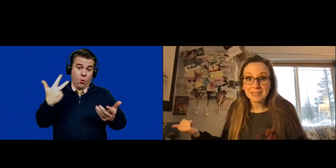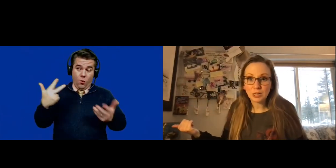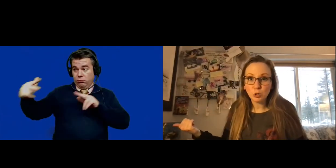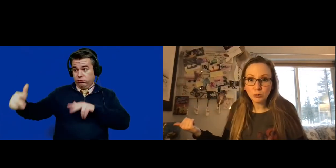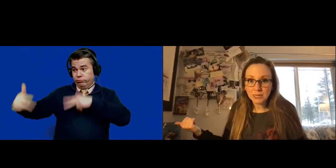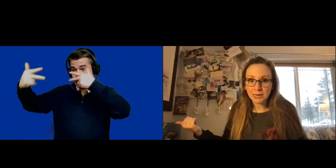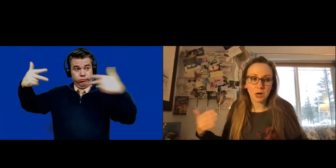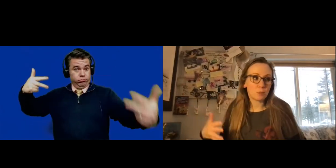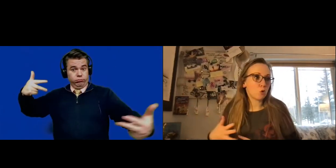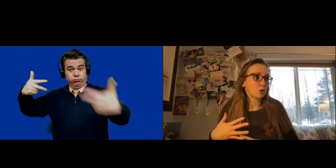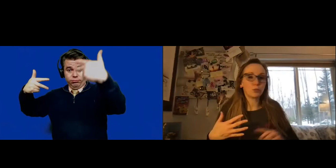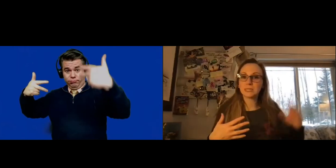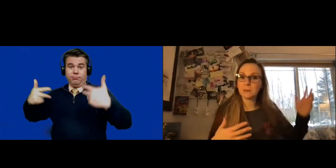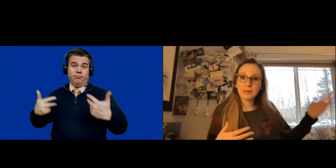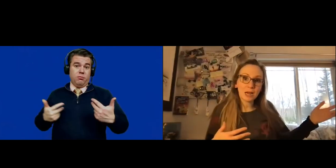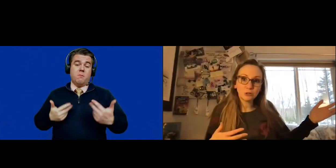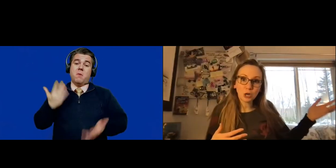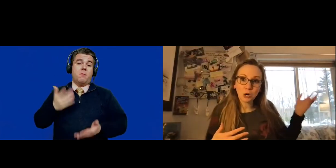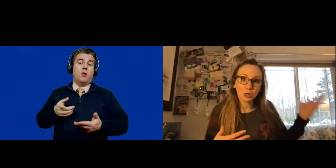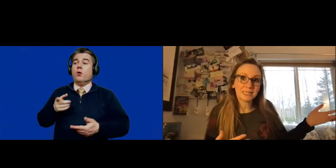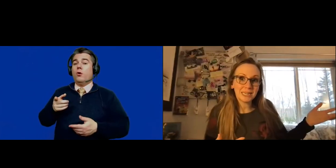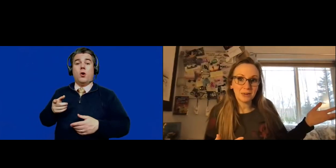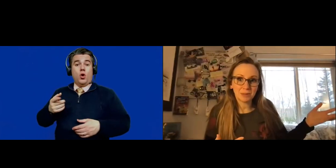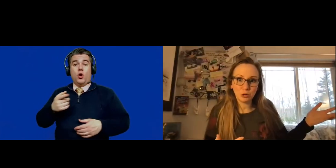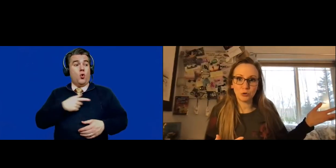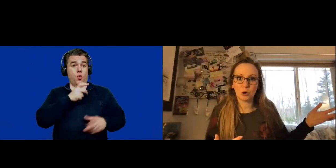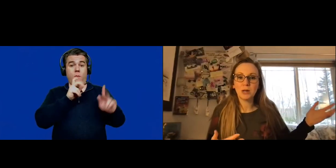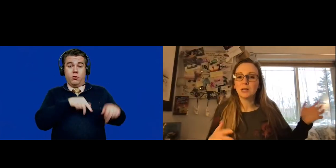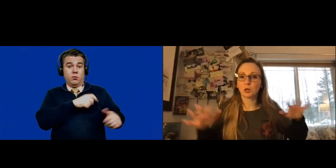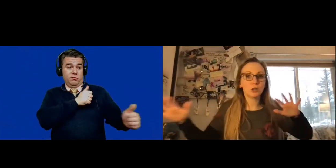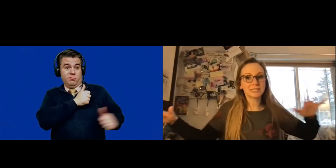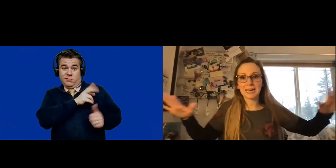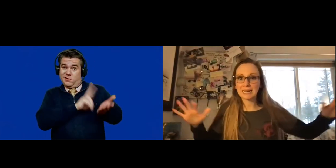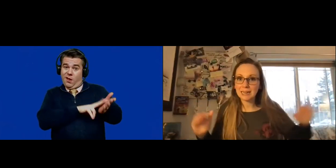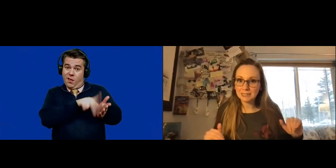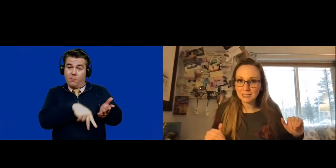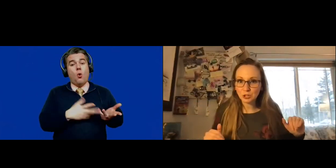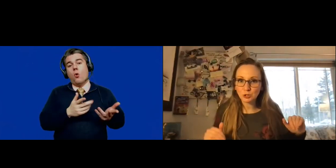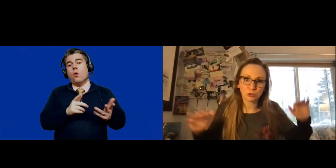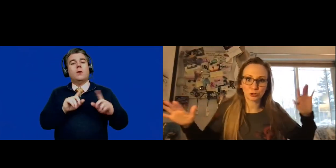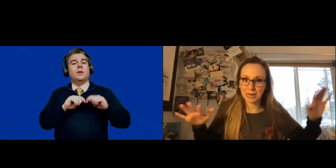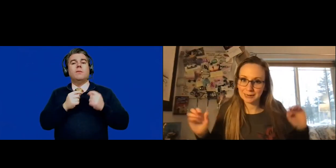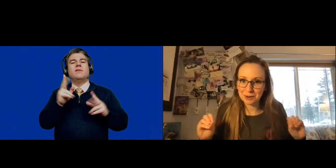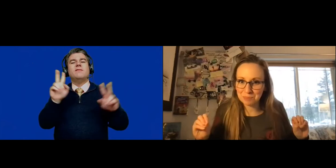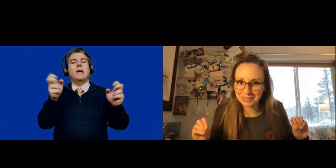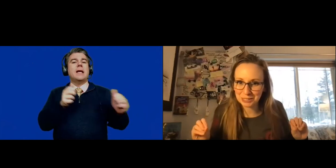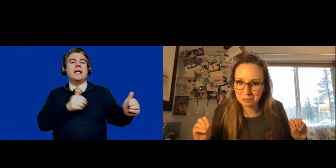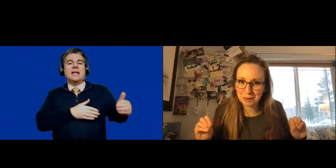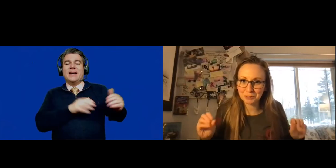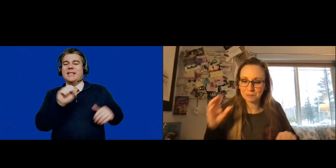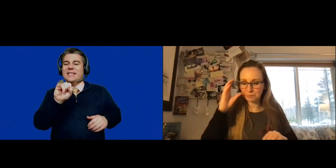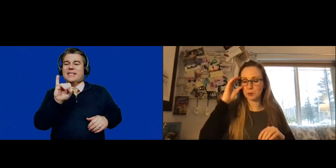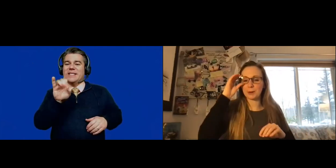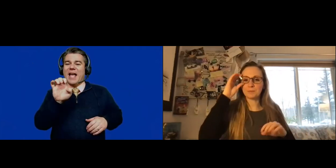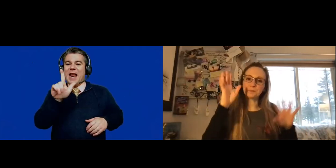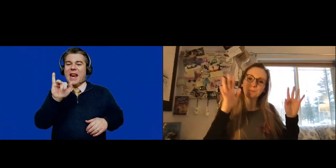friend that you signed up or with somebody else on our team that you know, they're called sideline sisters or sideline plexus